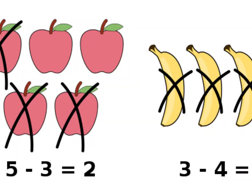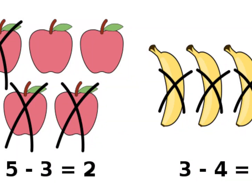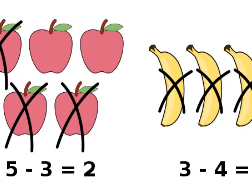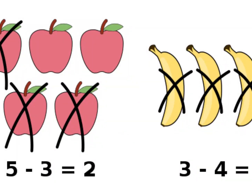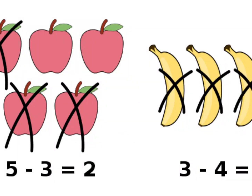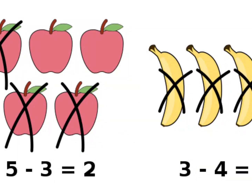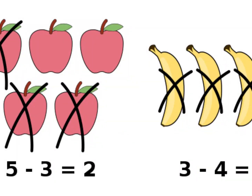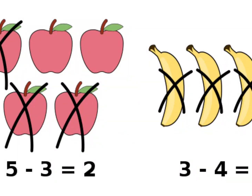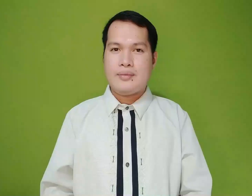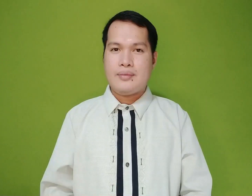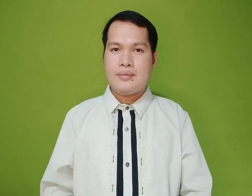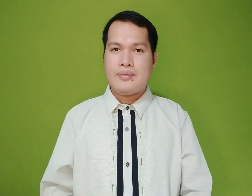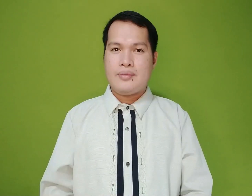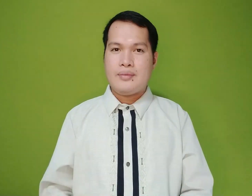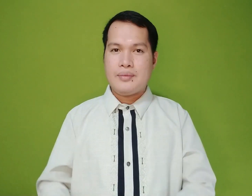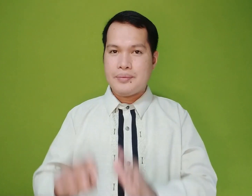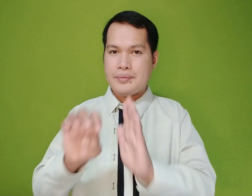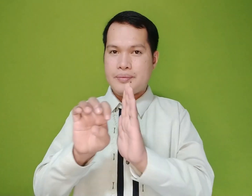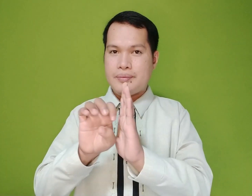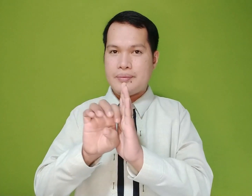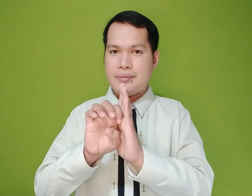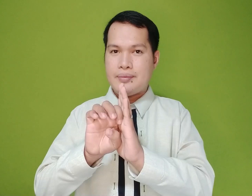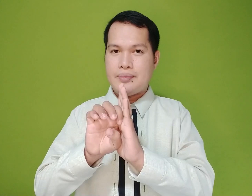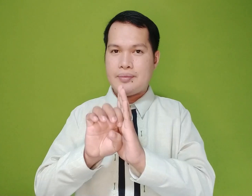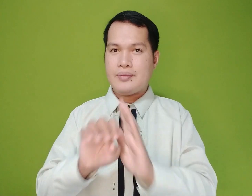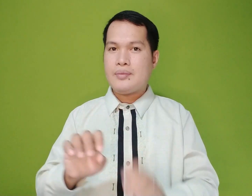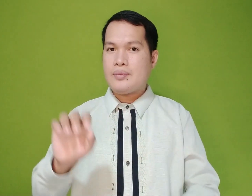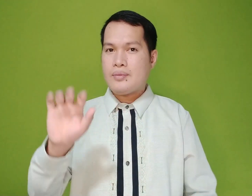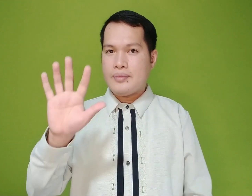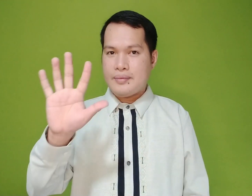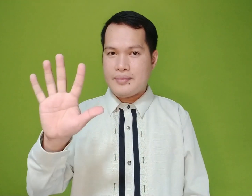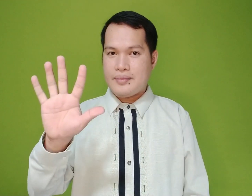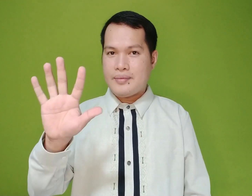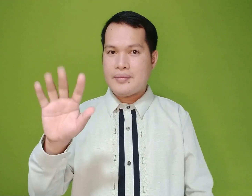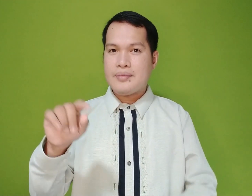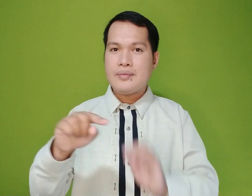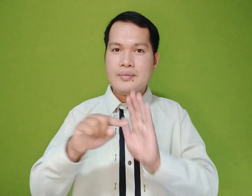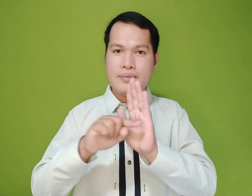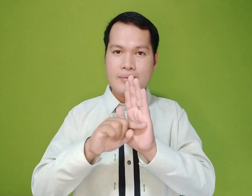for example 5 minus 3